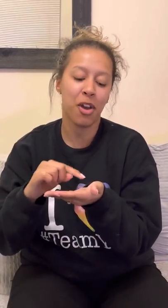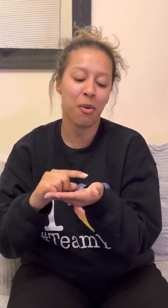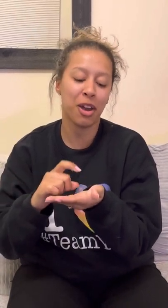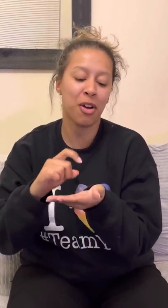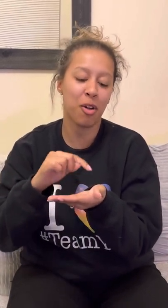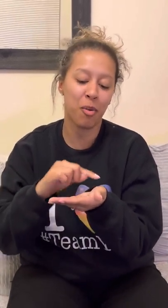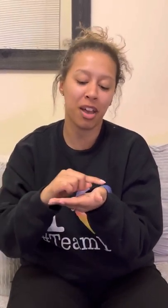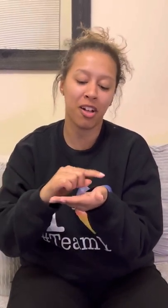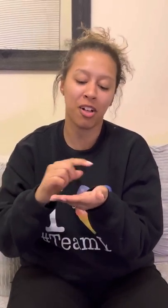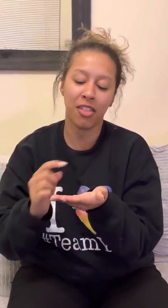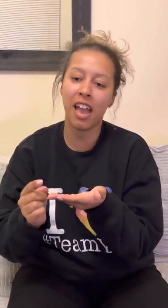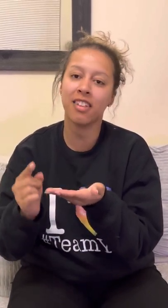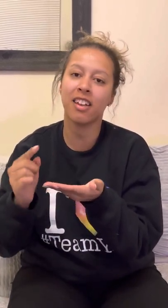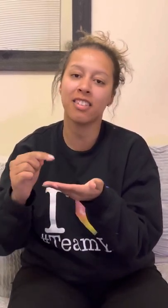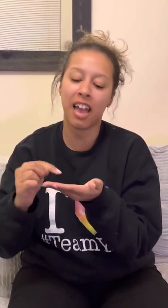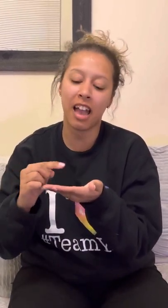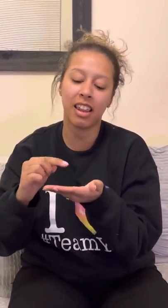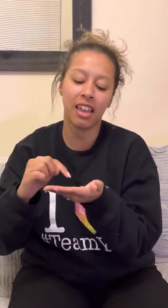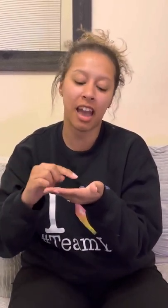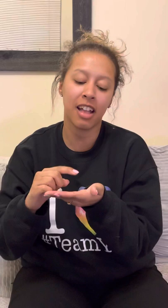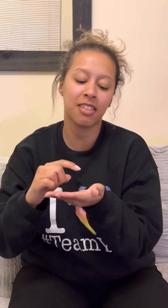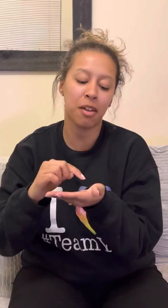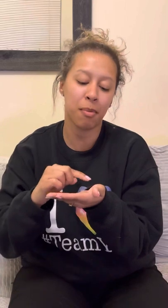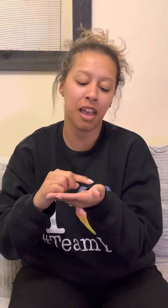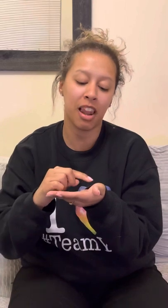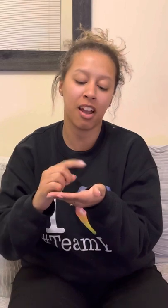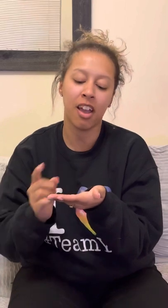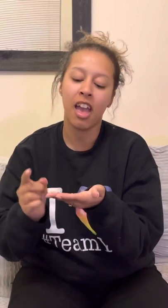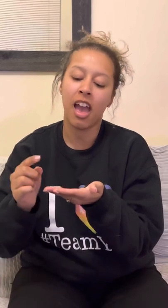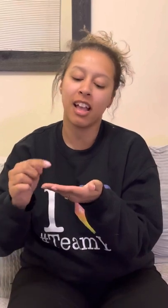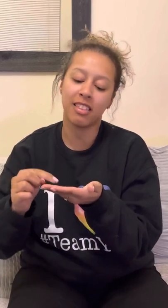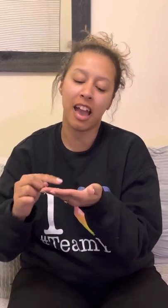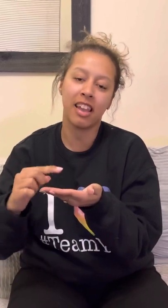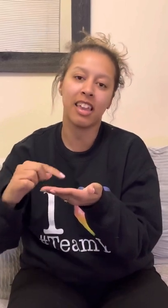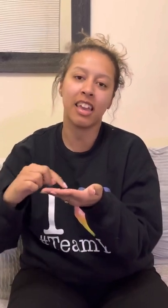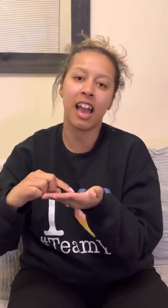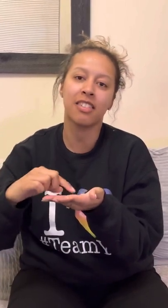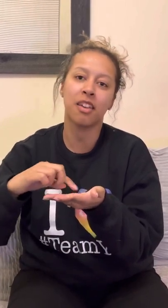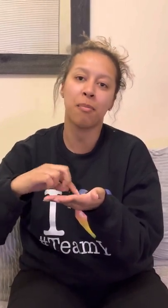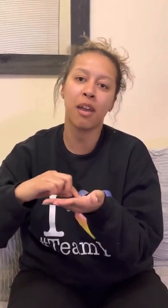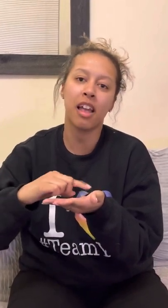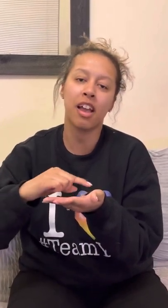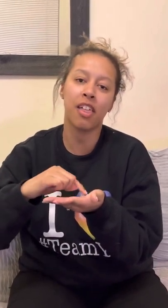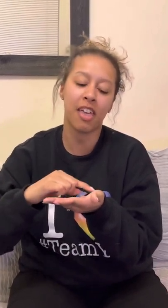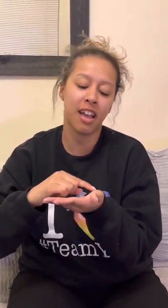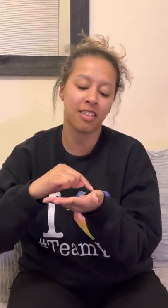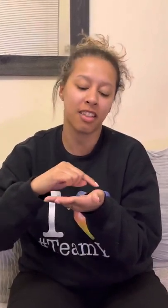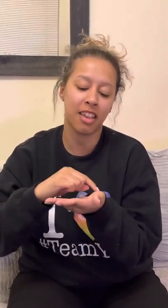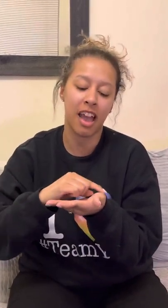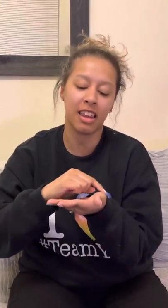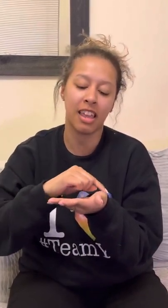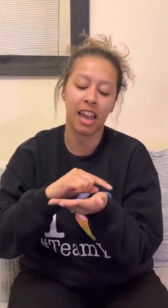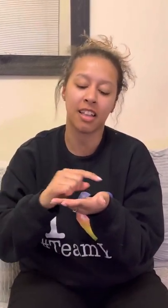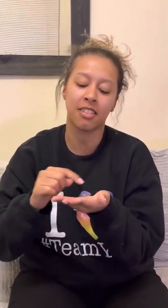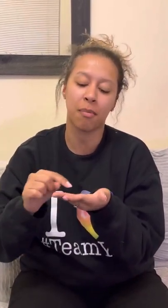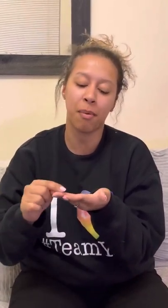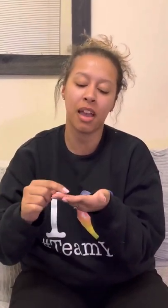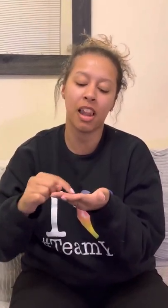Wiggle, wiggle. There's a tiny caterpillar, a tiny caterpillar. There's a tiny caterpillar